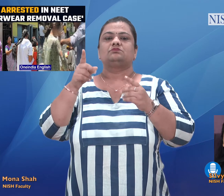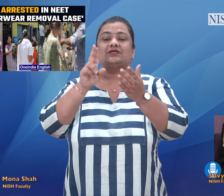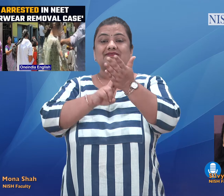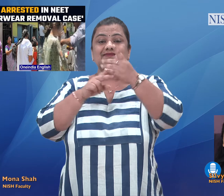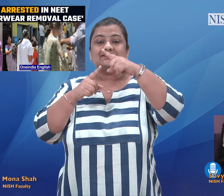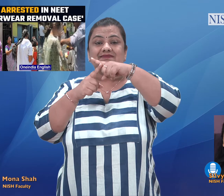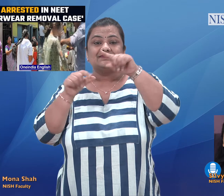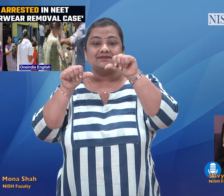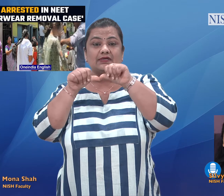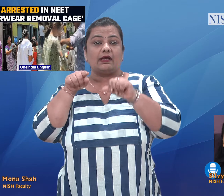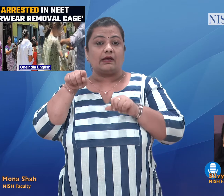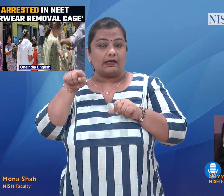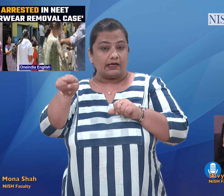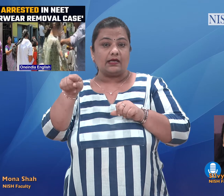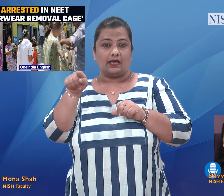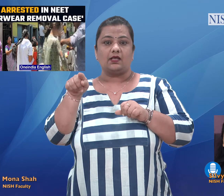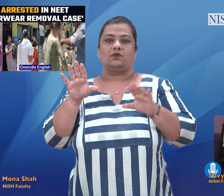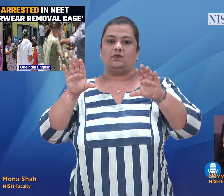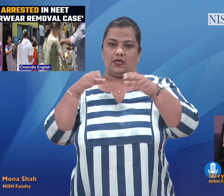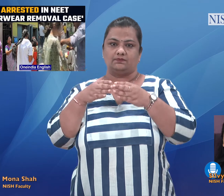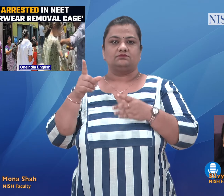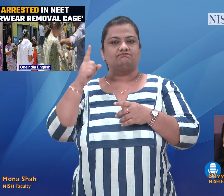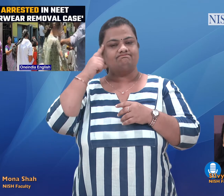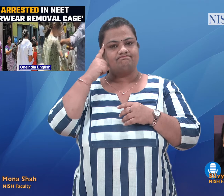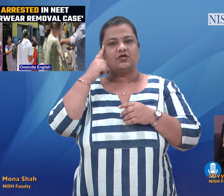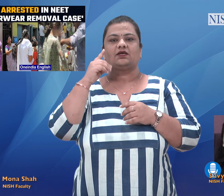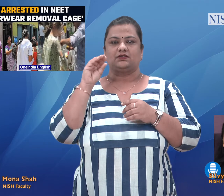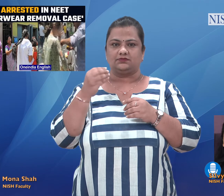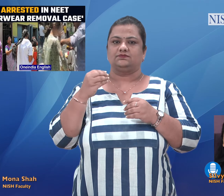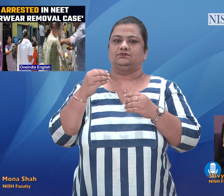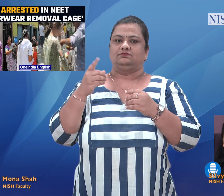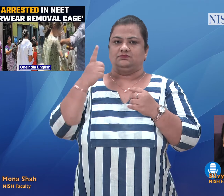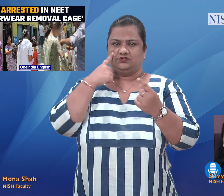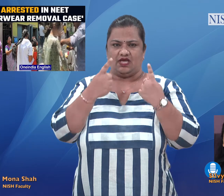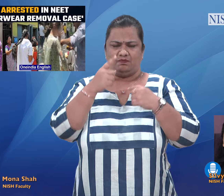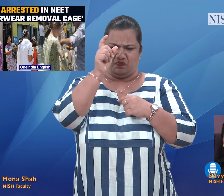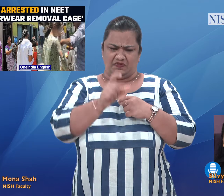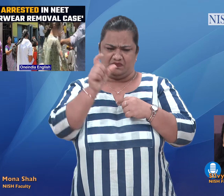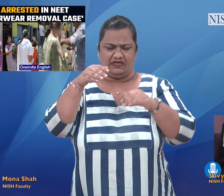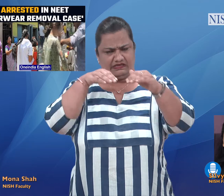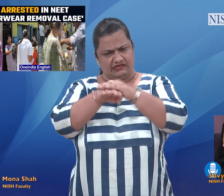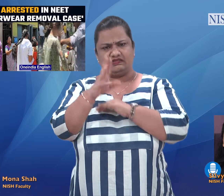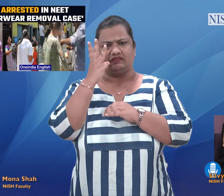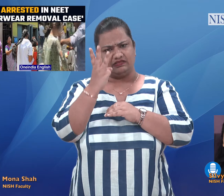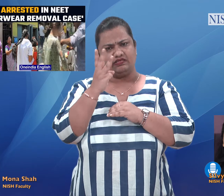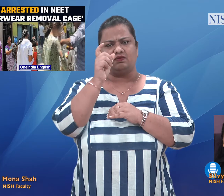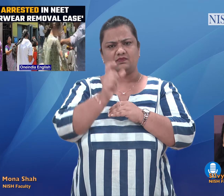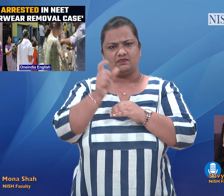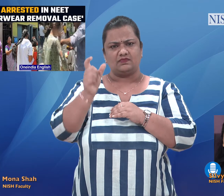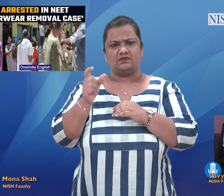undergarment to be permitted to appear for the eligibility test. The union ministry said that a fact-finding committee was